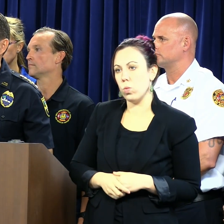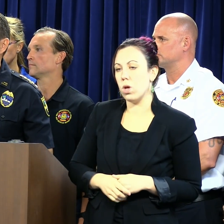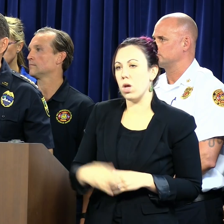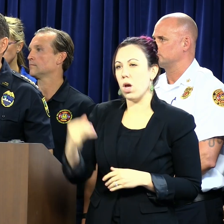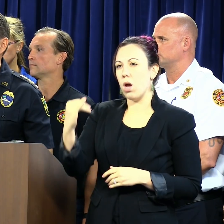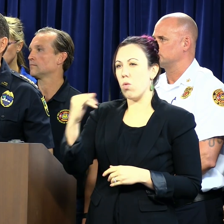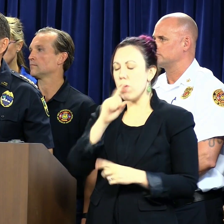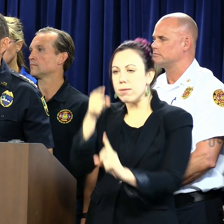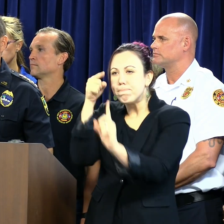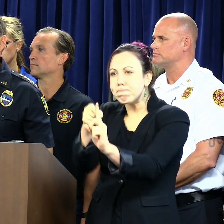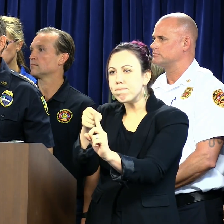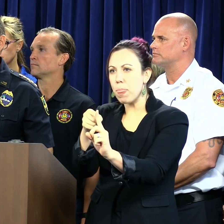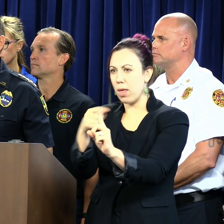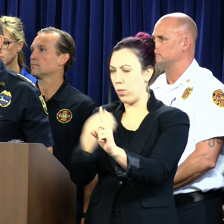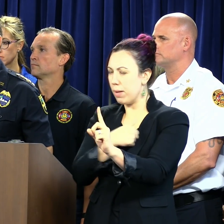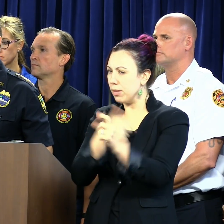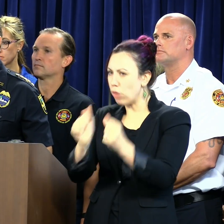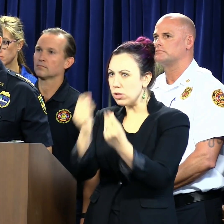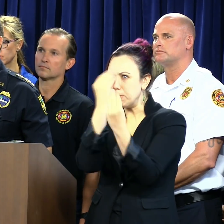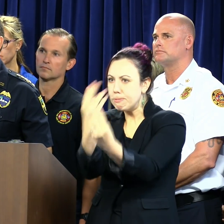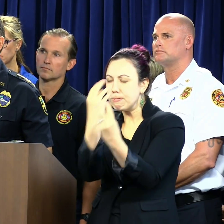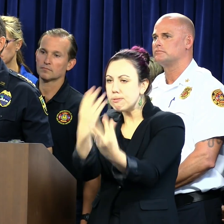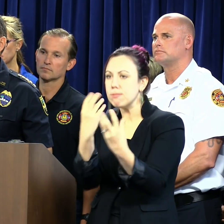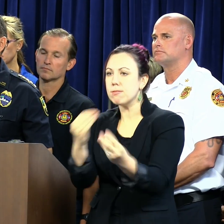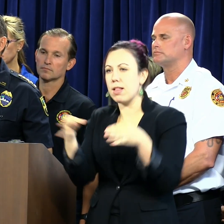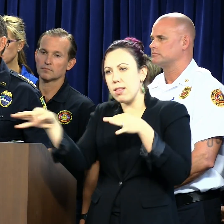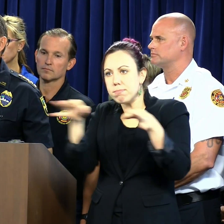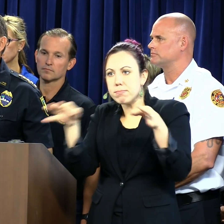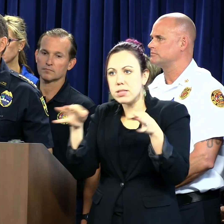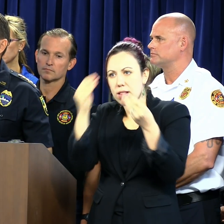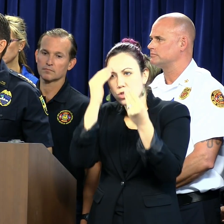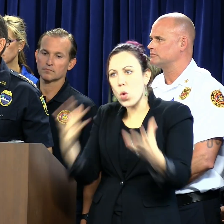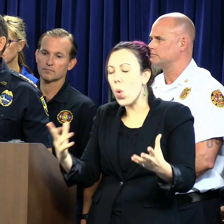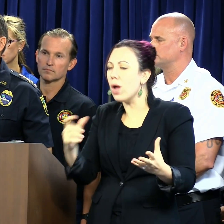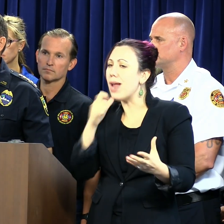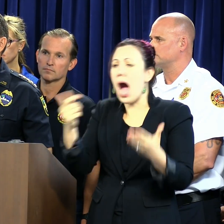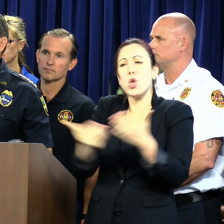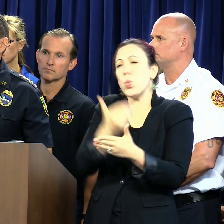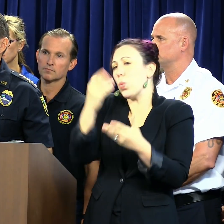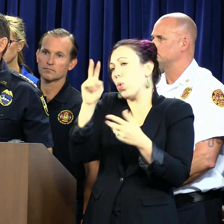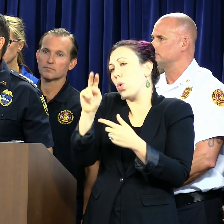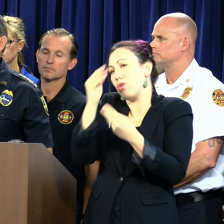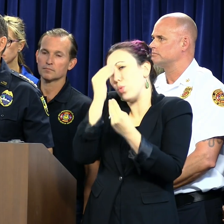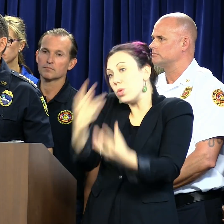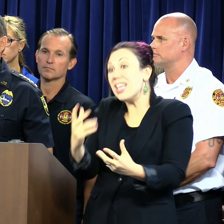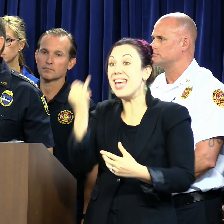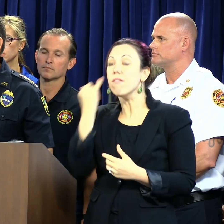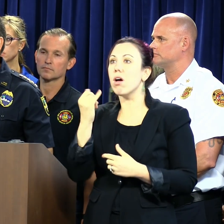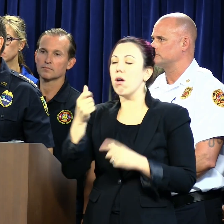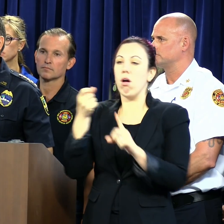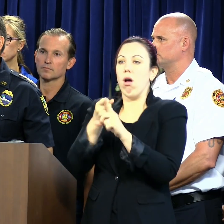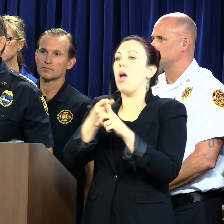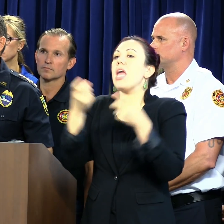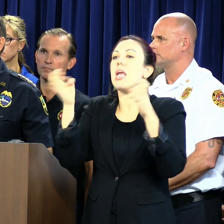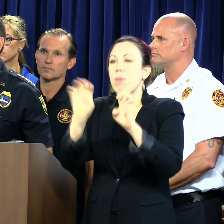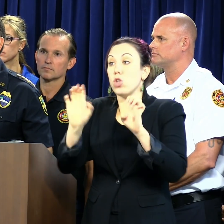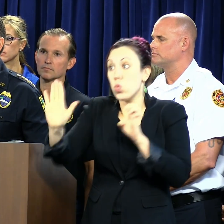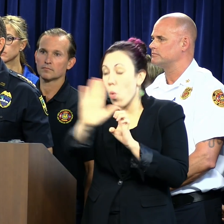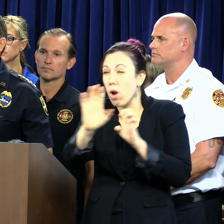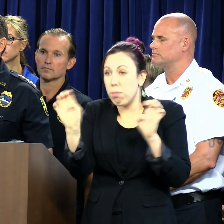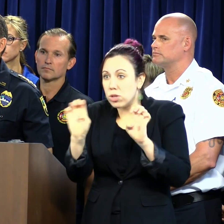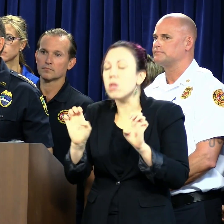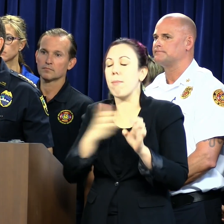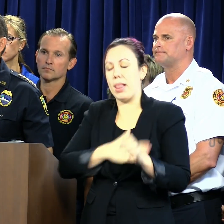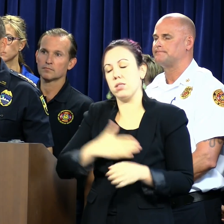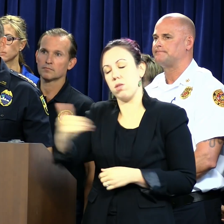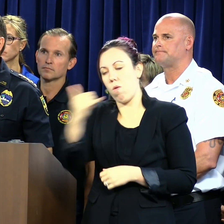it's about getting that information out. We've been doing that since Wednesday. So, this is not new. If you have an emergency at any time, please call. As the fire chief said,